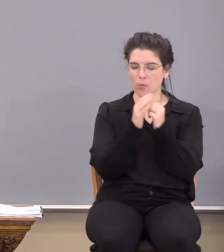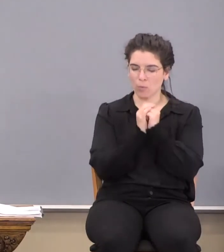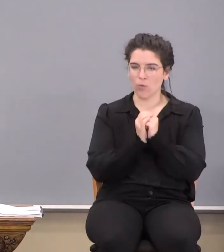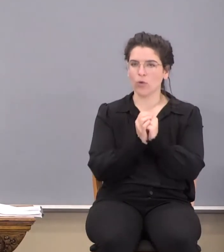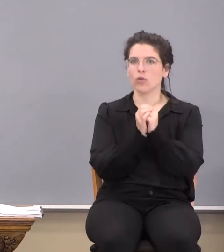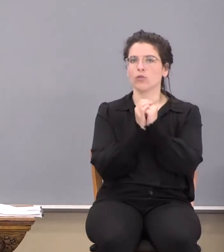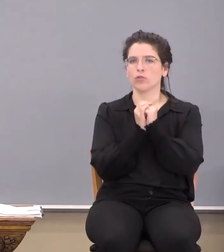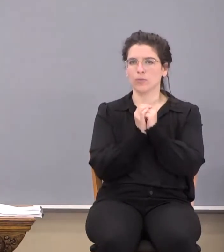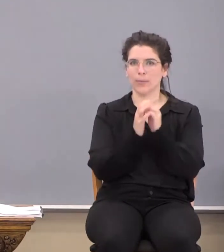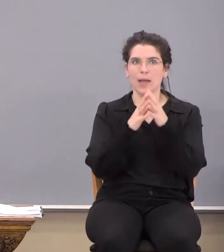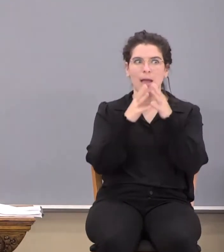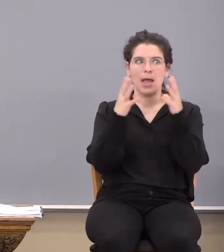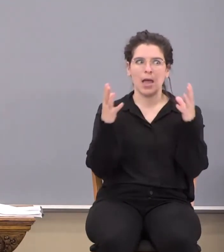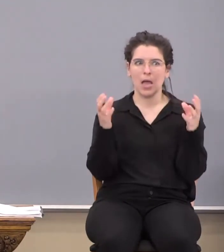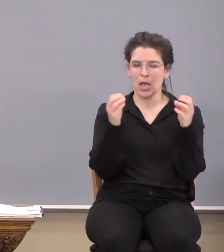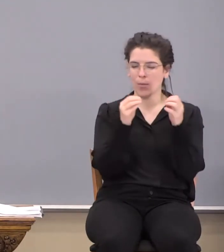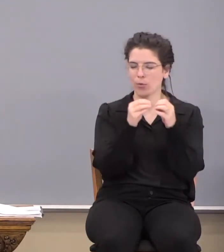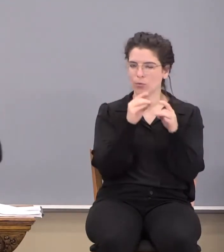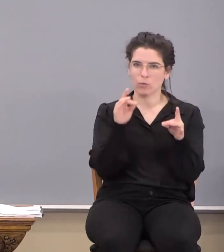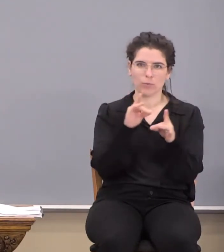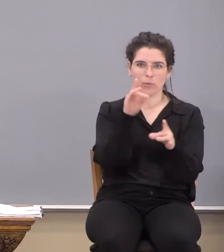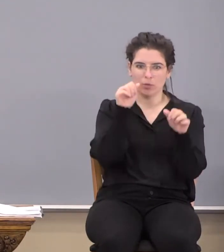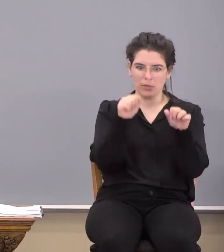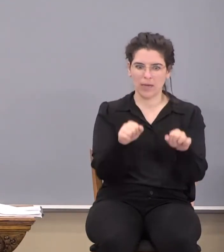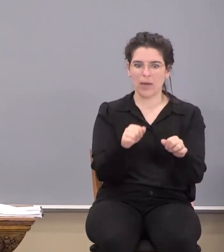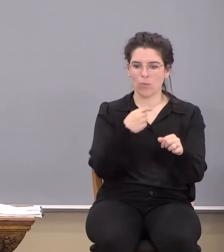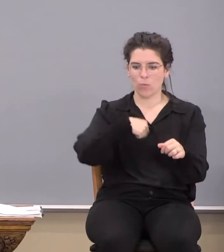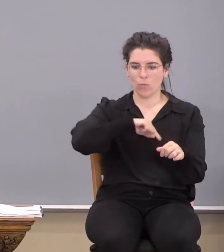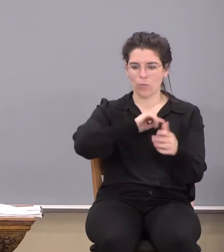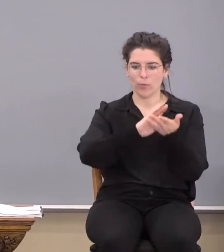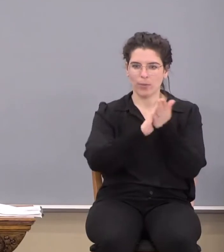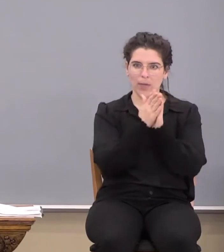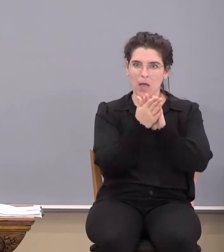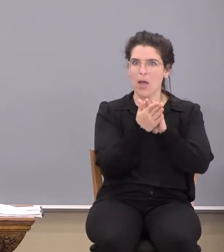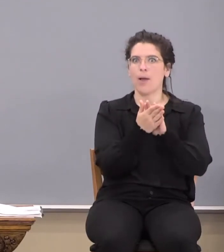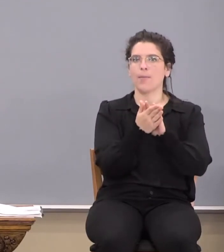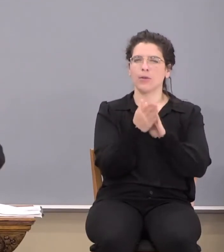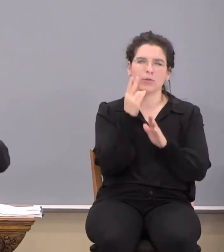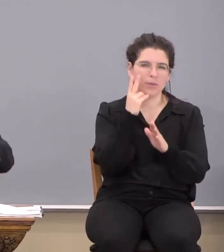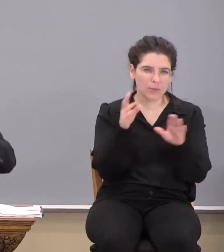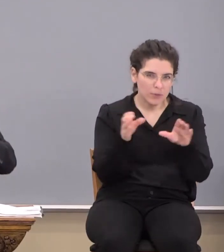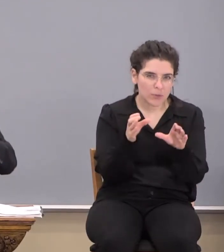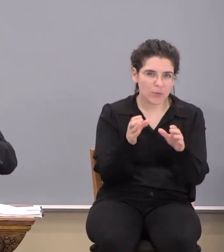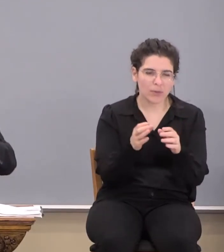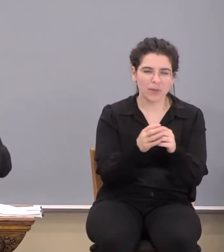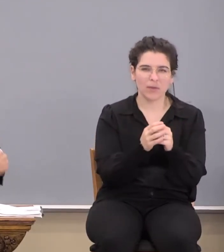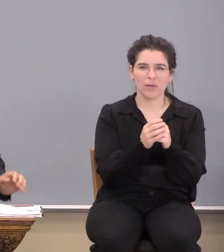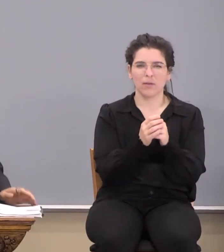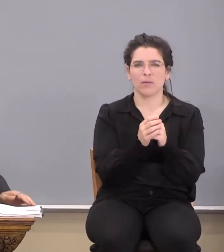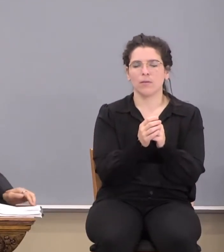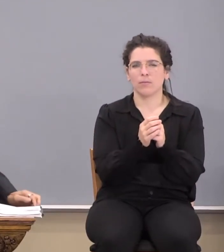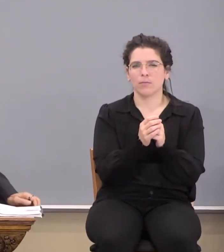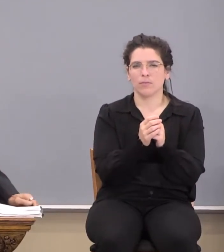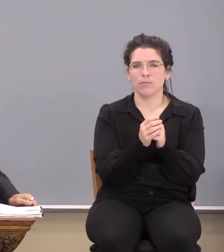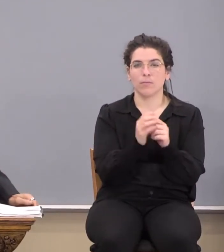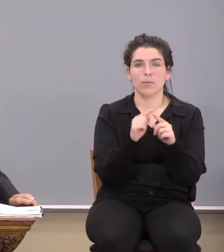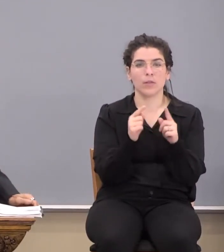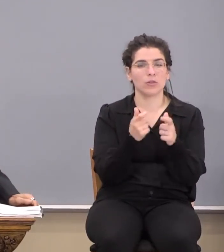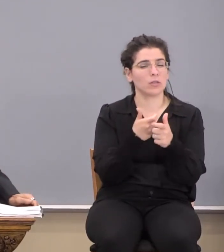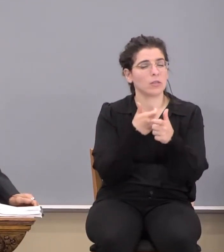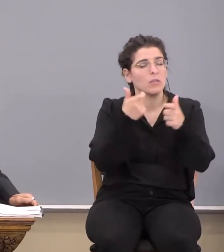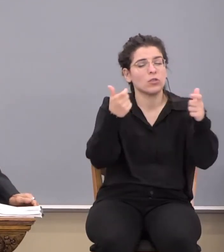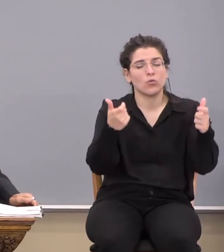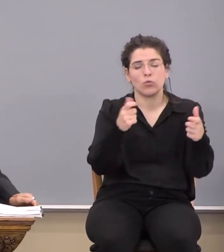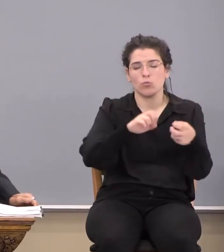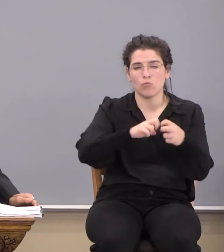worshiping, man, how much more spiritual could we get? You see what he's doing there? But there's a gigantic